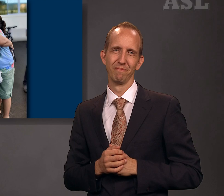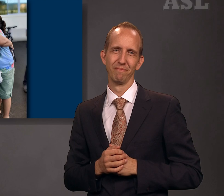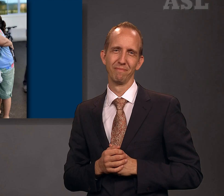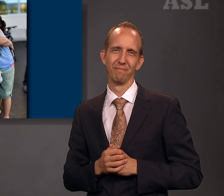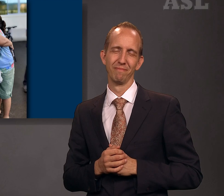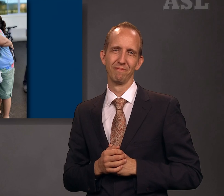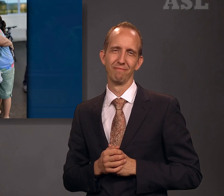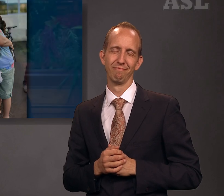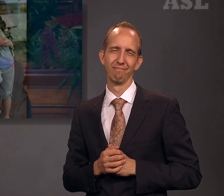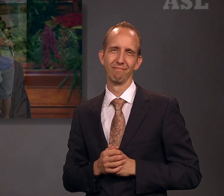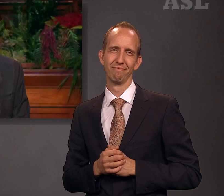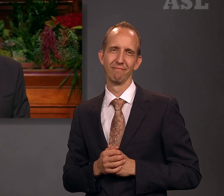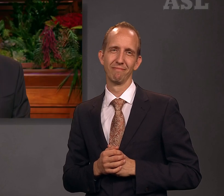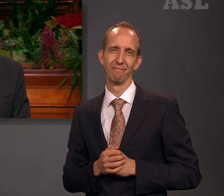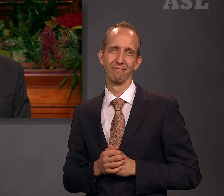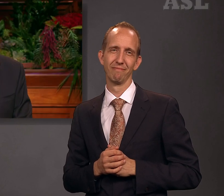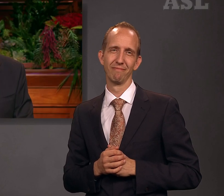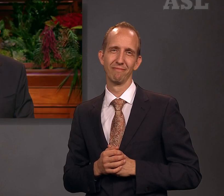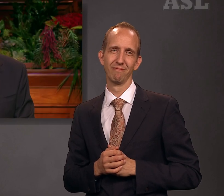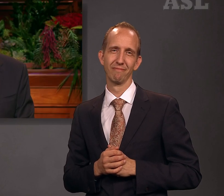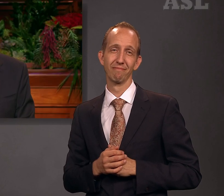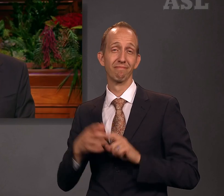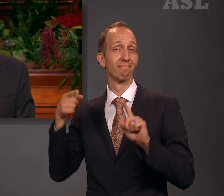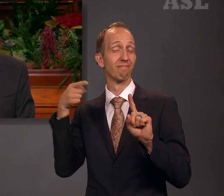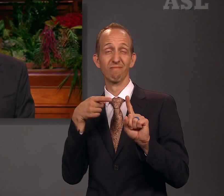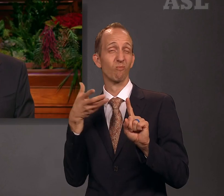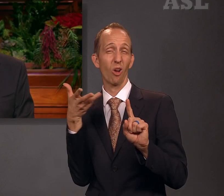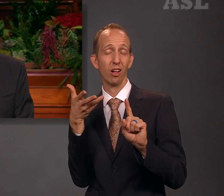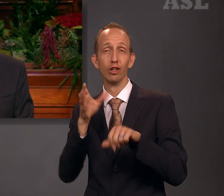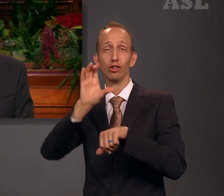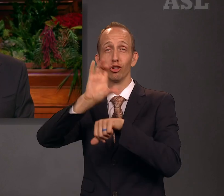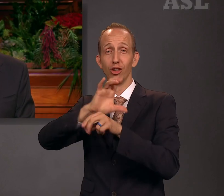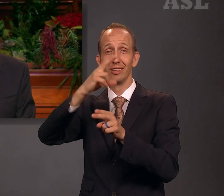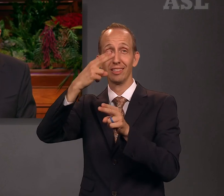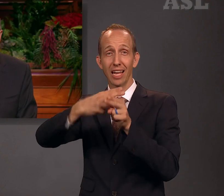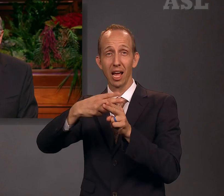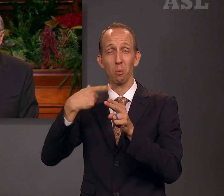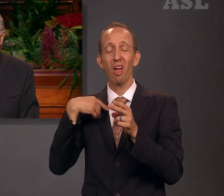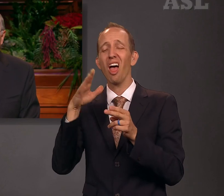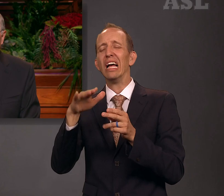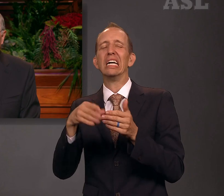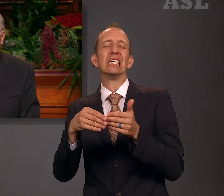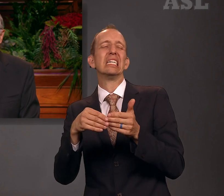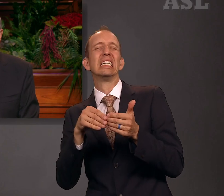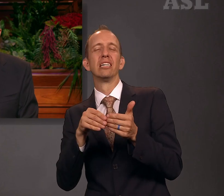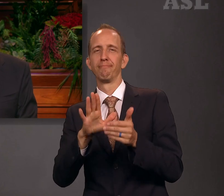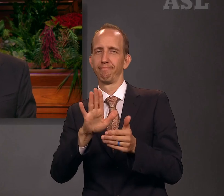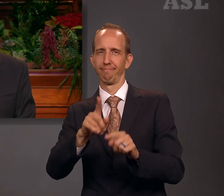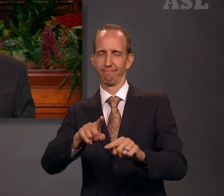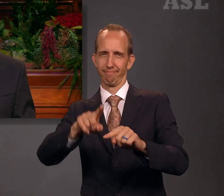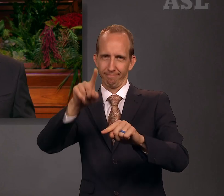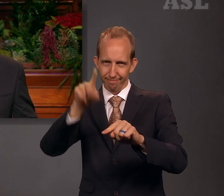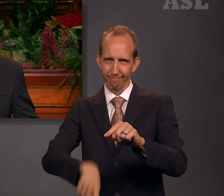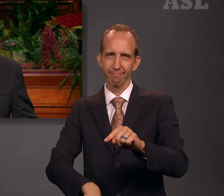The name of the Church is not negotiable. Let us go forward in faith